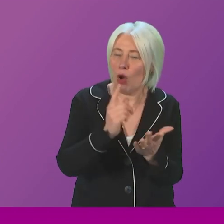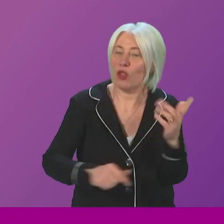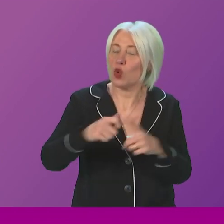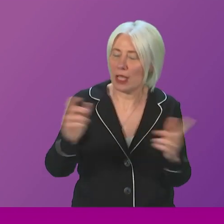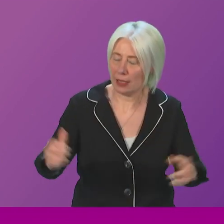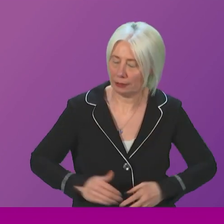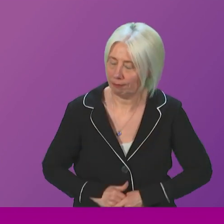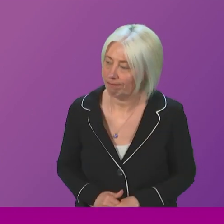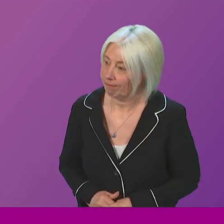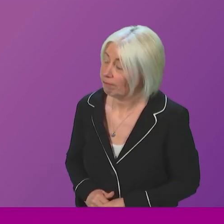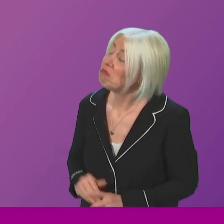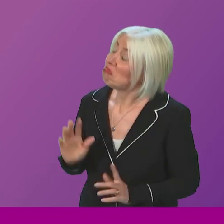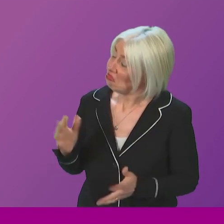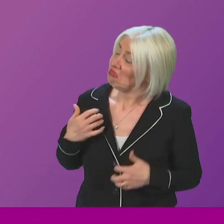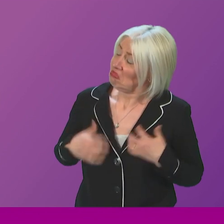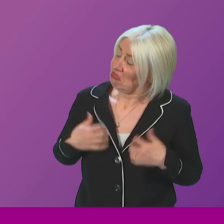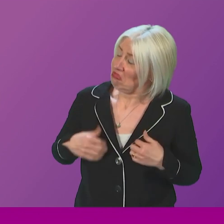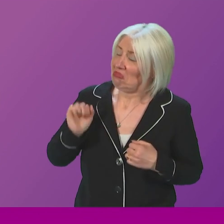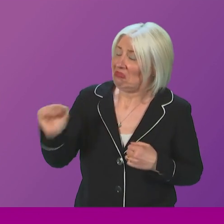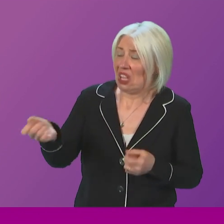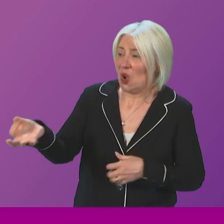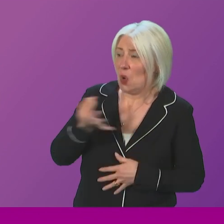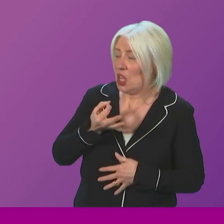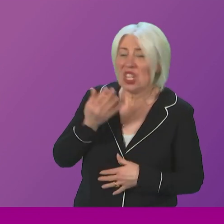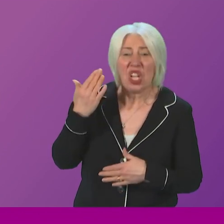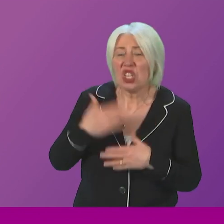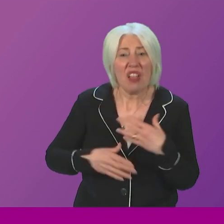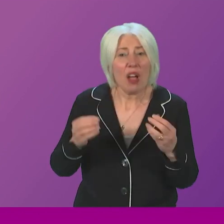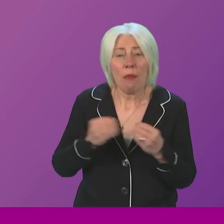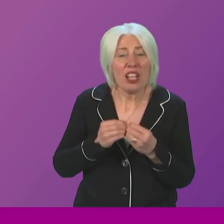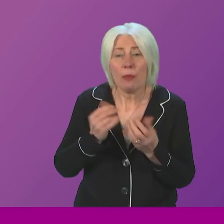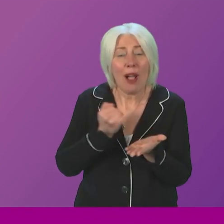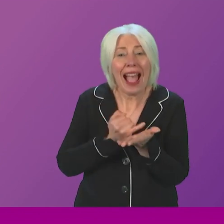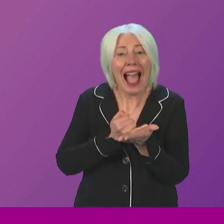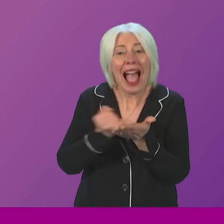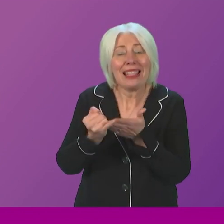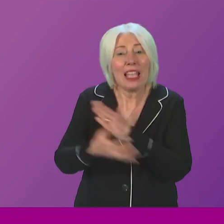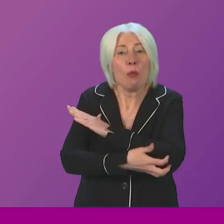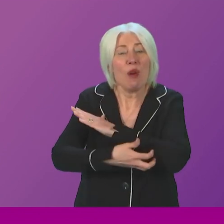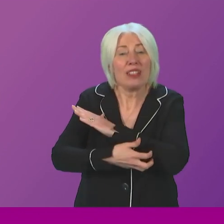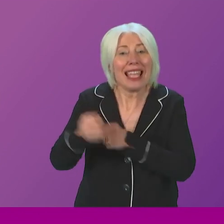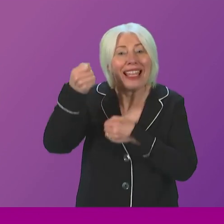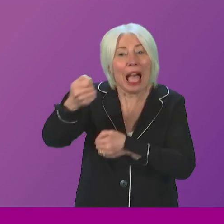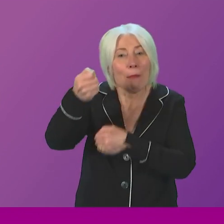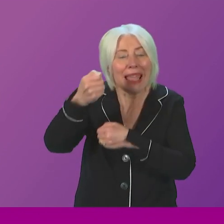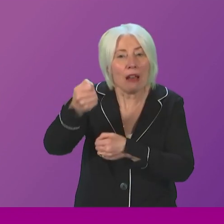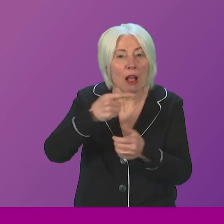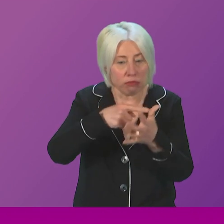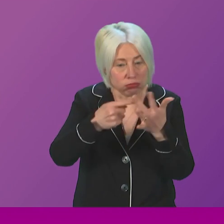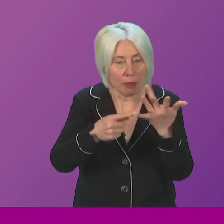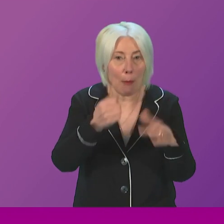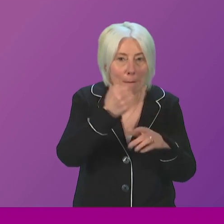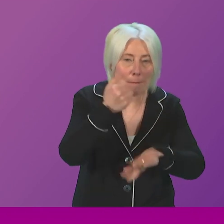What was fascinating from that question from Liz Smith is she didn't mention a single anti-poverty campaigner in the list of people that she mentioned. And why would she not?